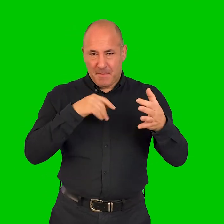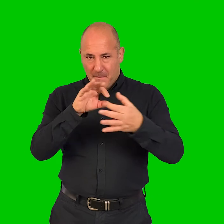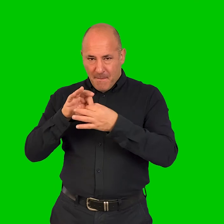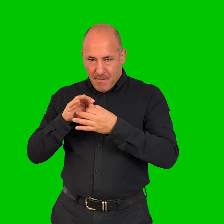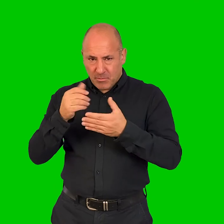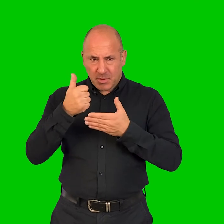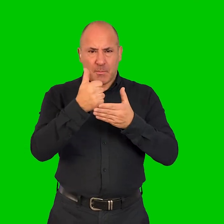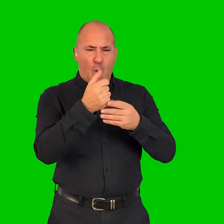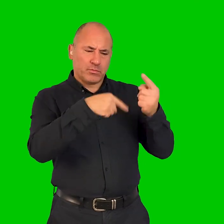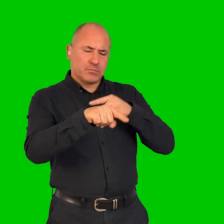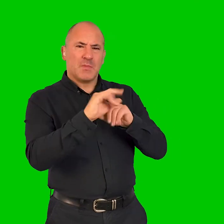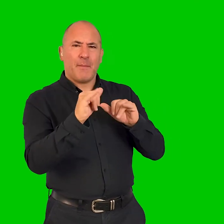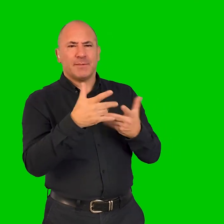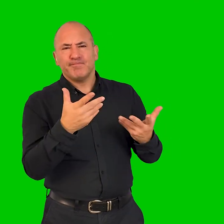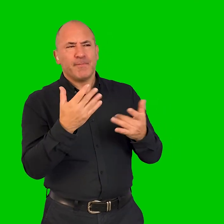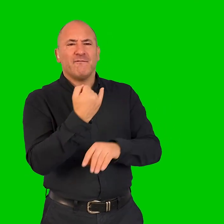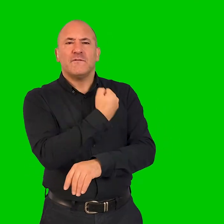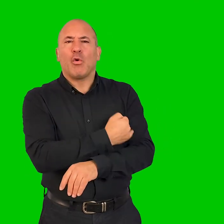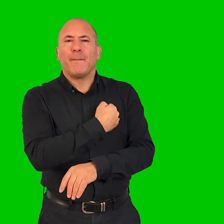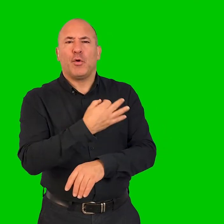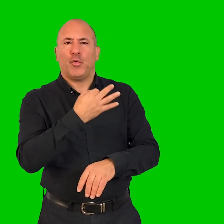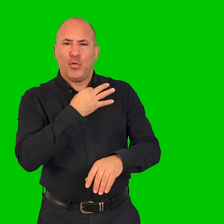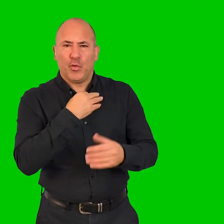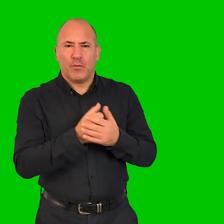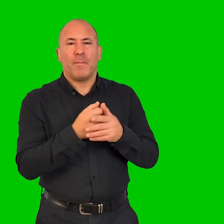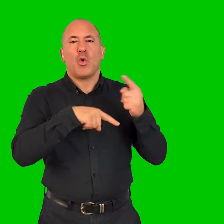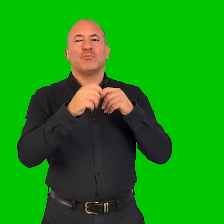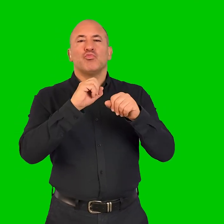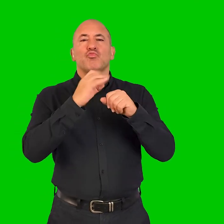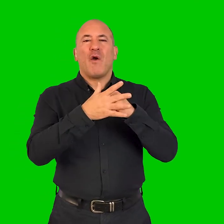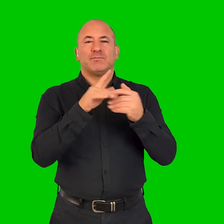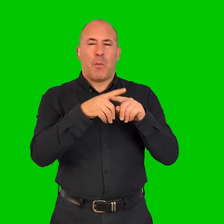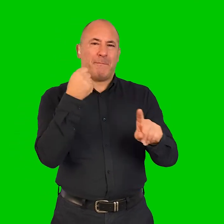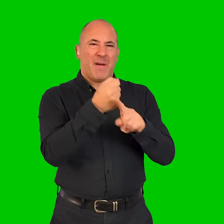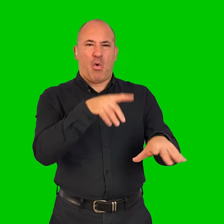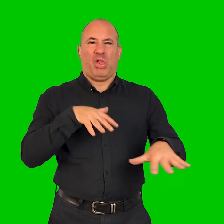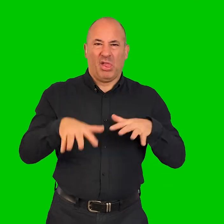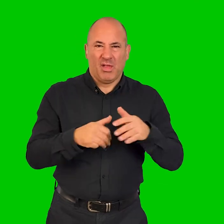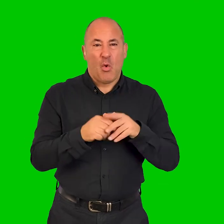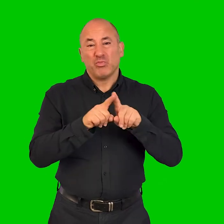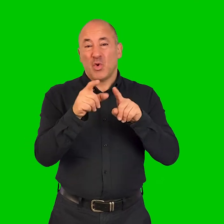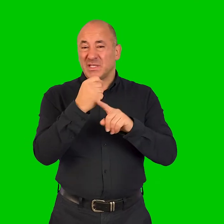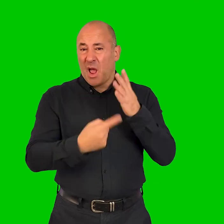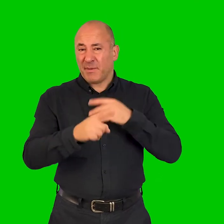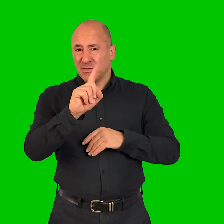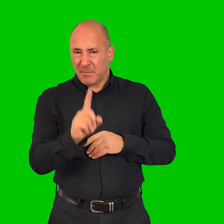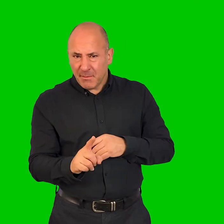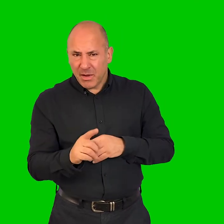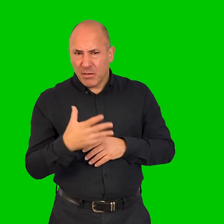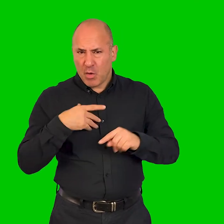have come together to support those who might be considered vulnerable and those most impacted by COVID-19 including disabled people to